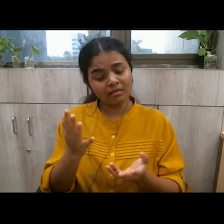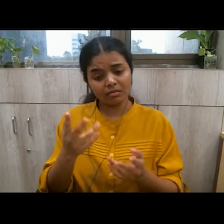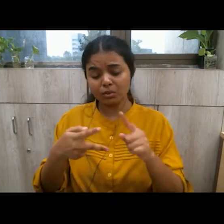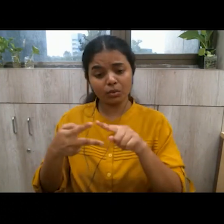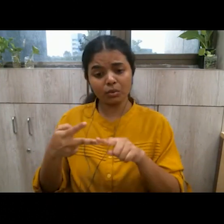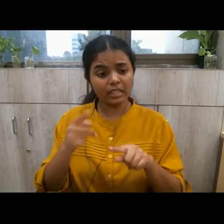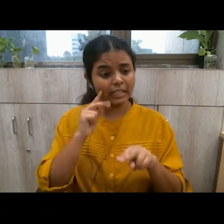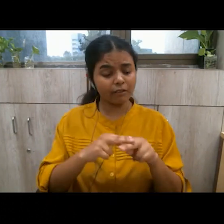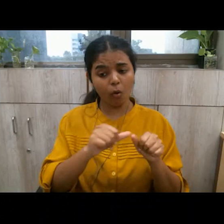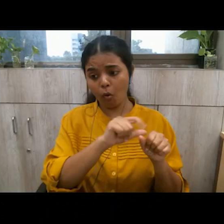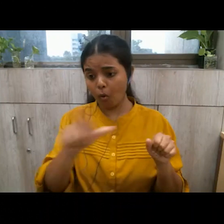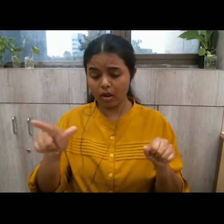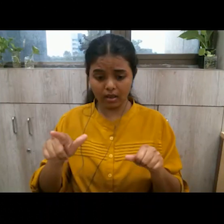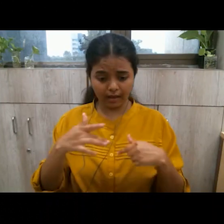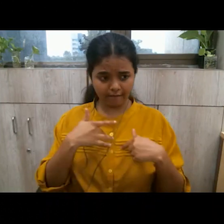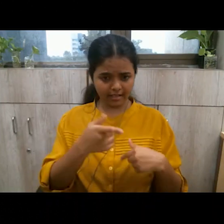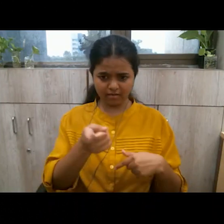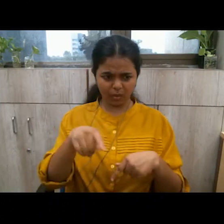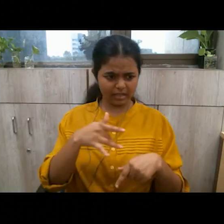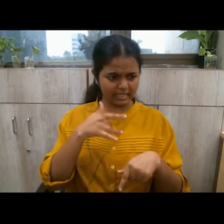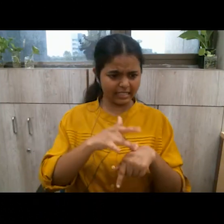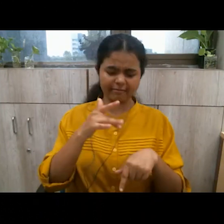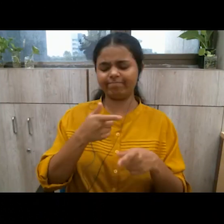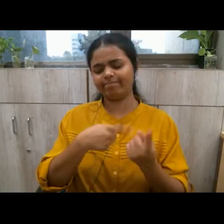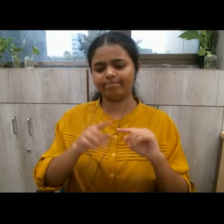either you are sensitive about everyone or you are not